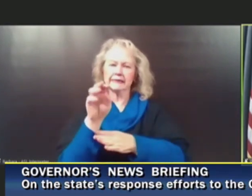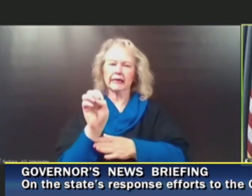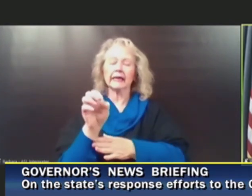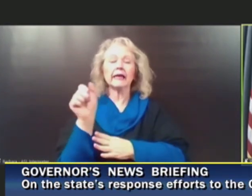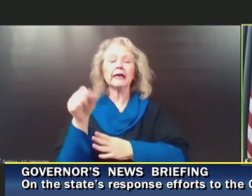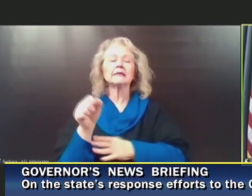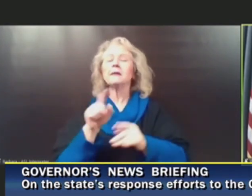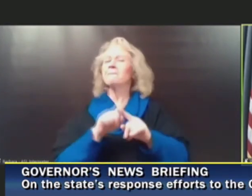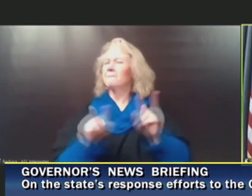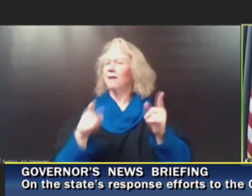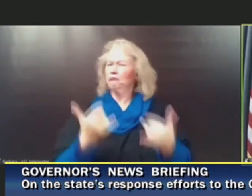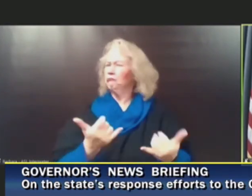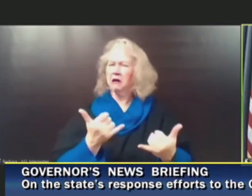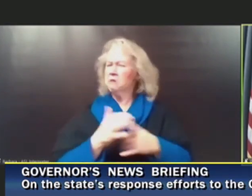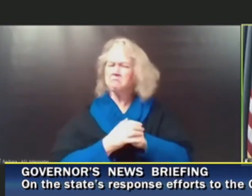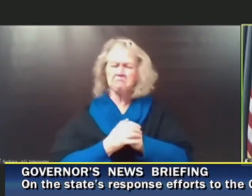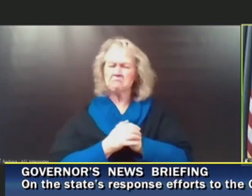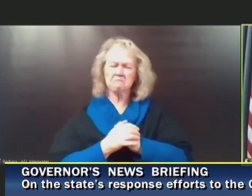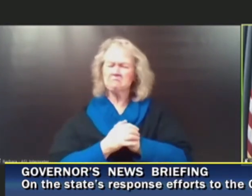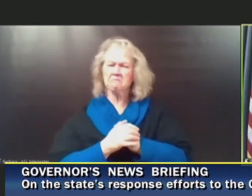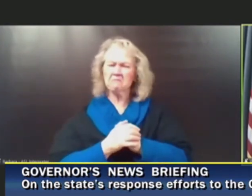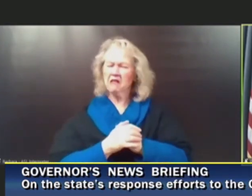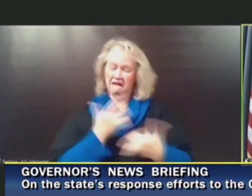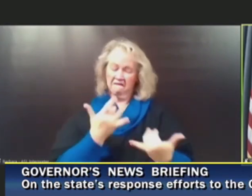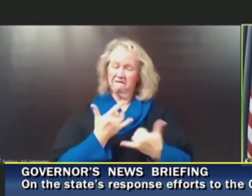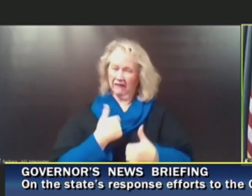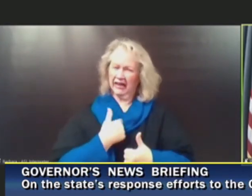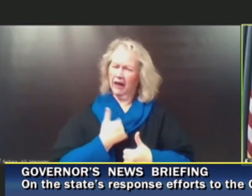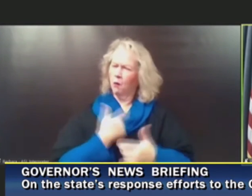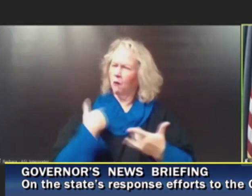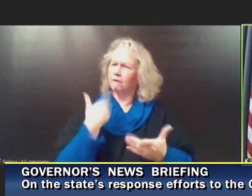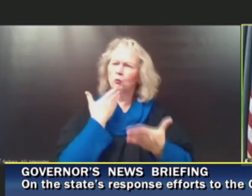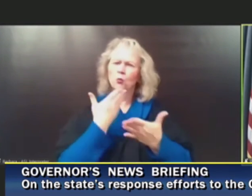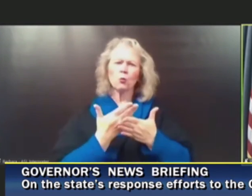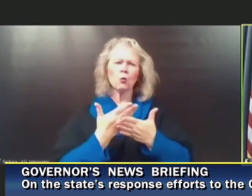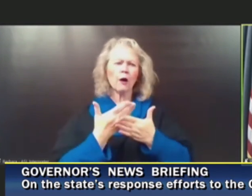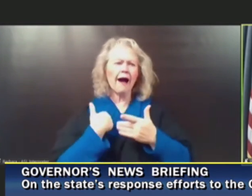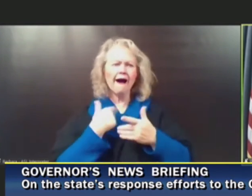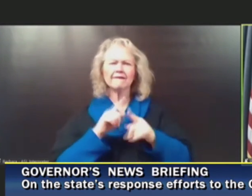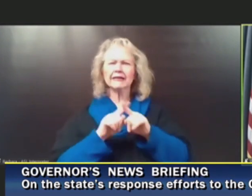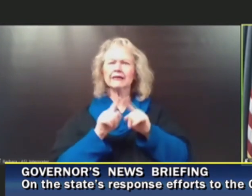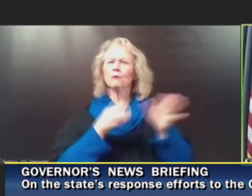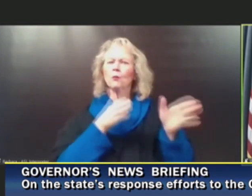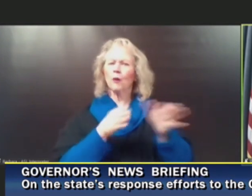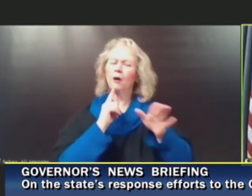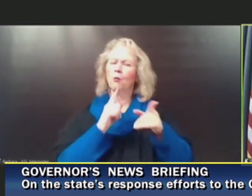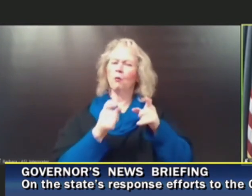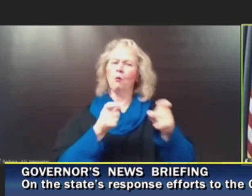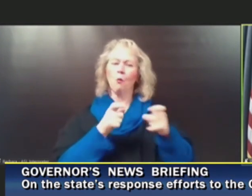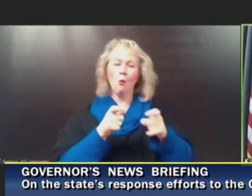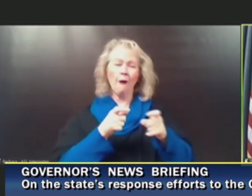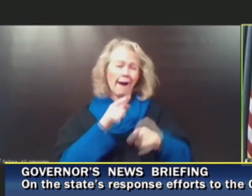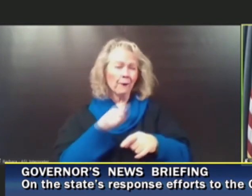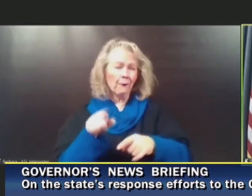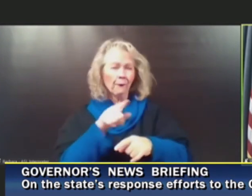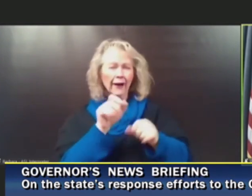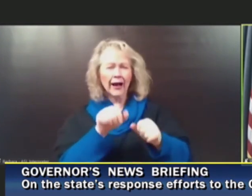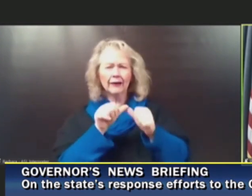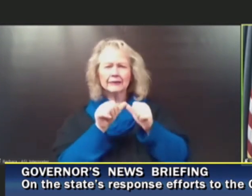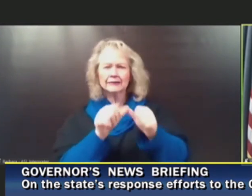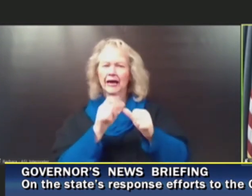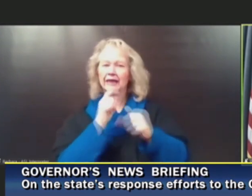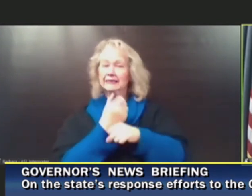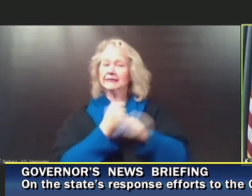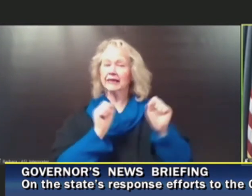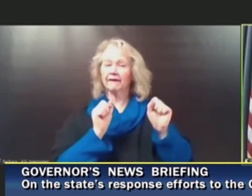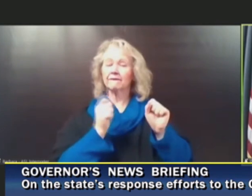we've got the ability to control the infections, control the spread, and most importantly, you have the ability to keep yourself safe. Anything to